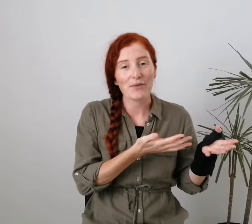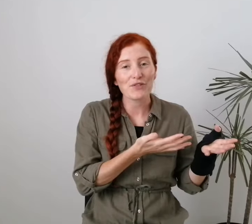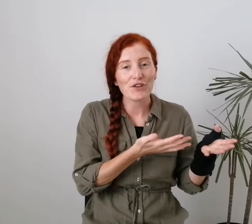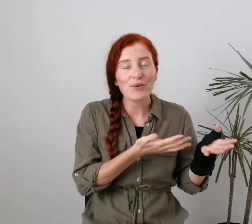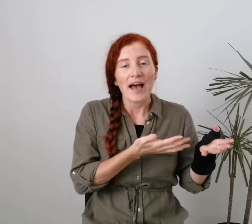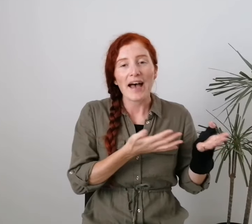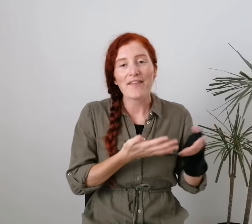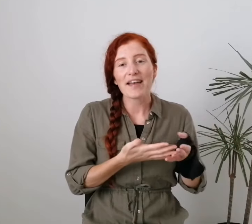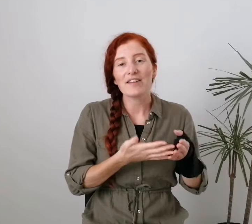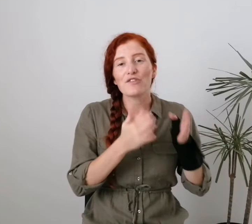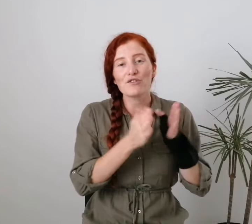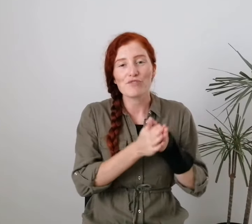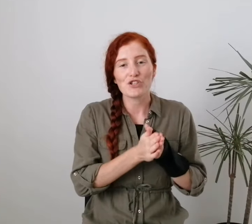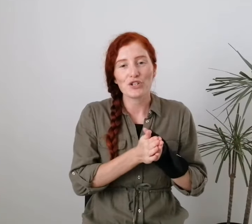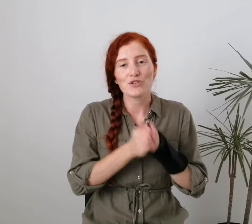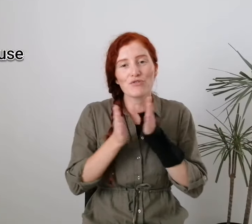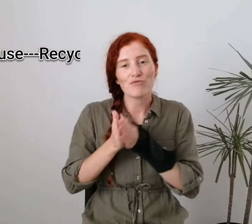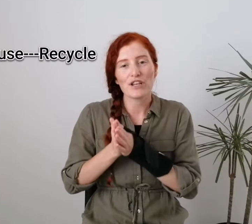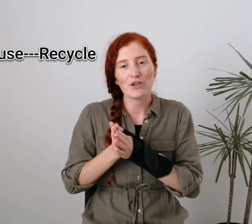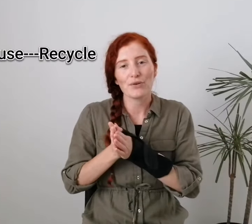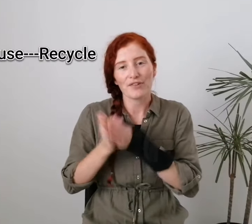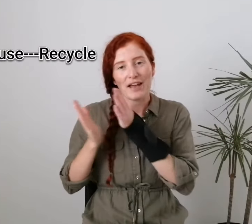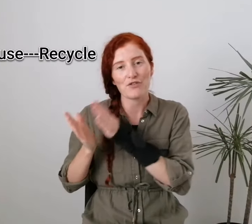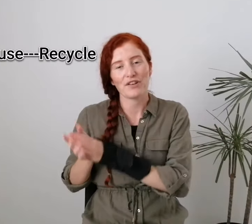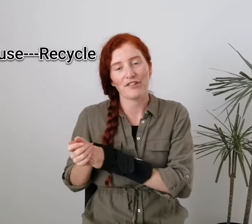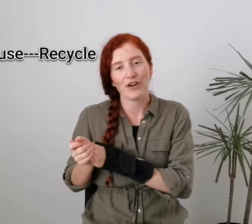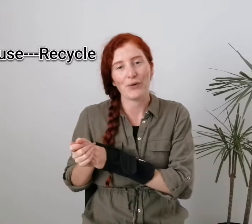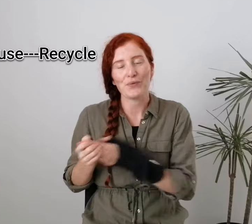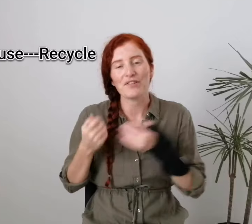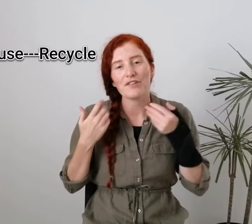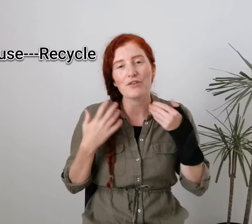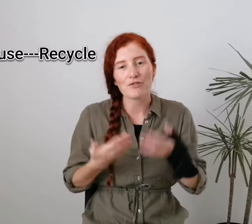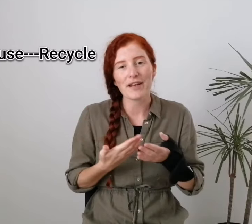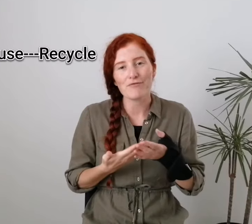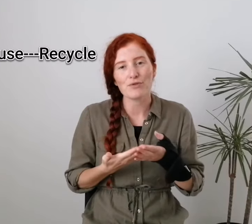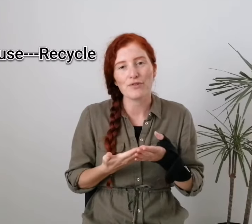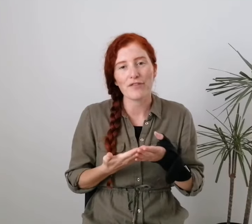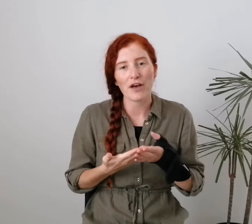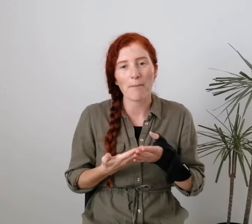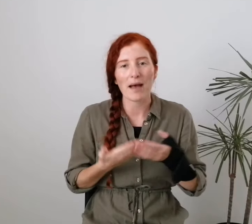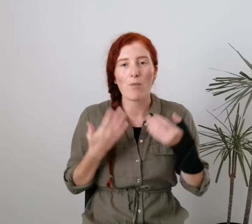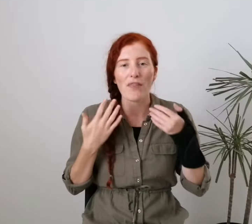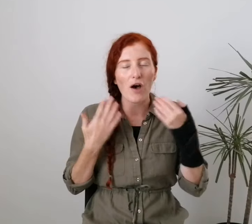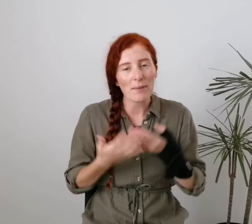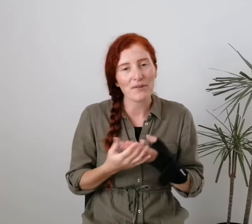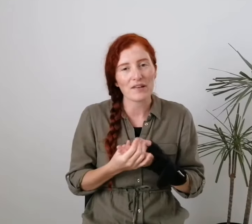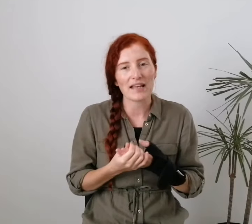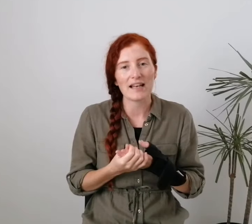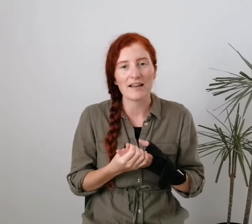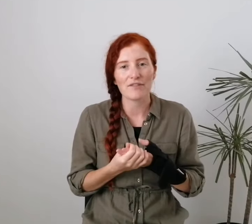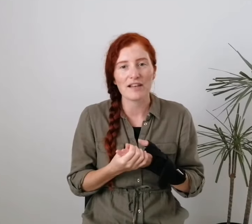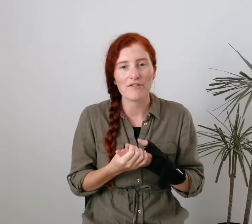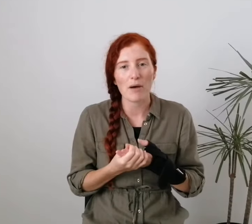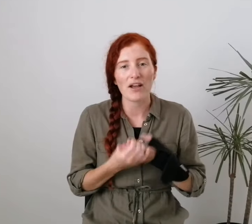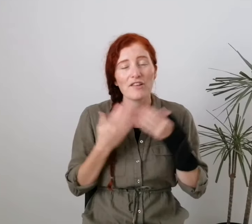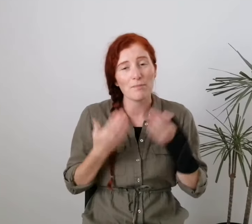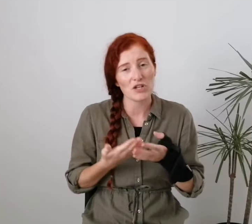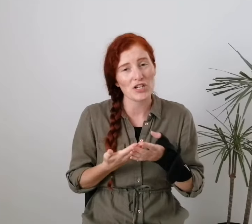out and do and that is to reduce, reuse and recycle. This is a great rule of thumb and one that I particularly love to live by, especially